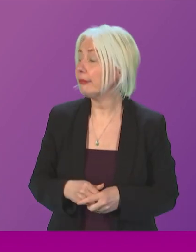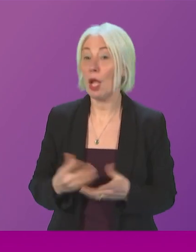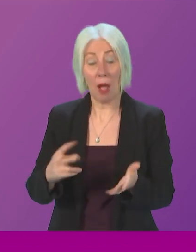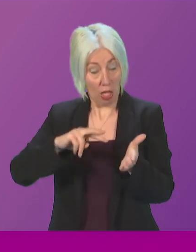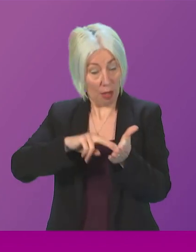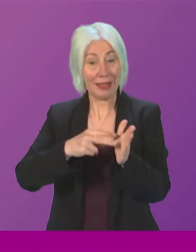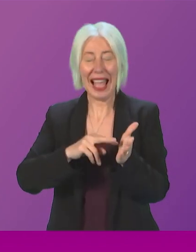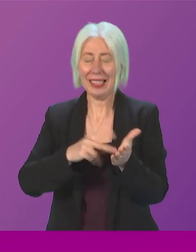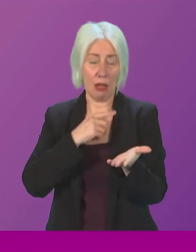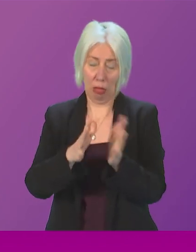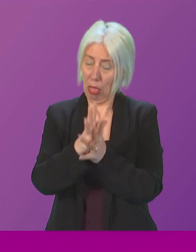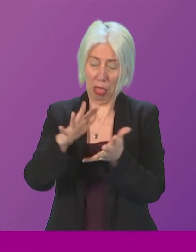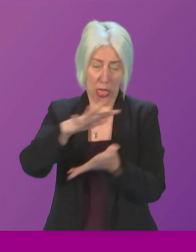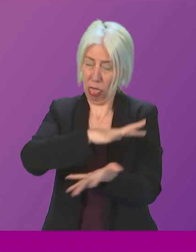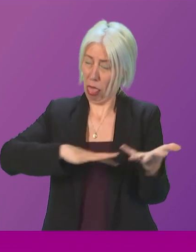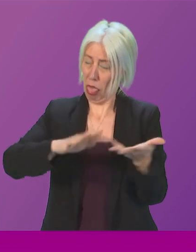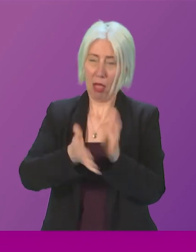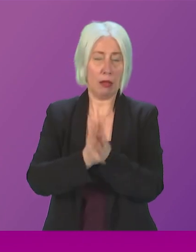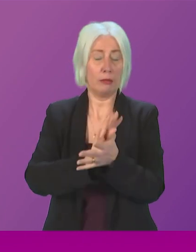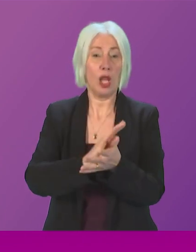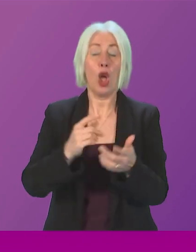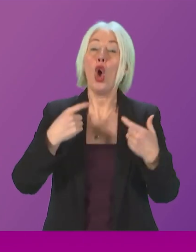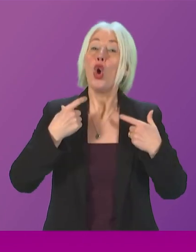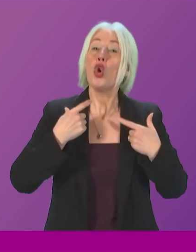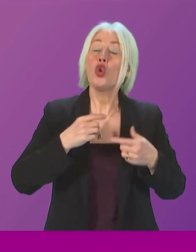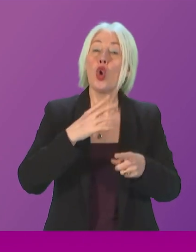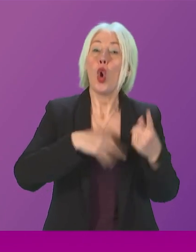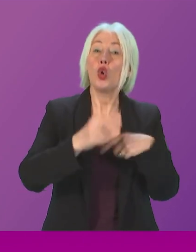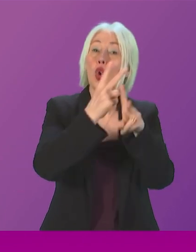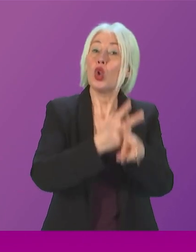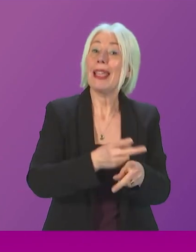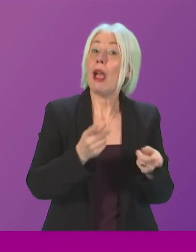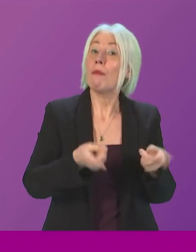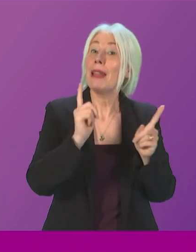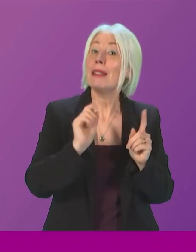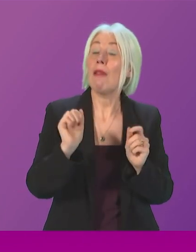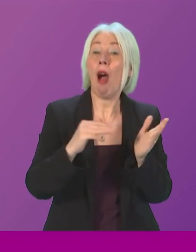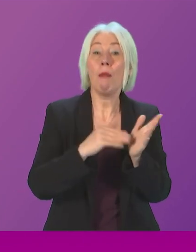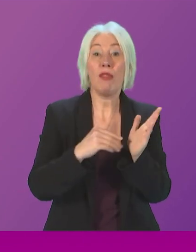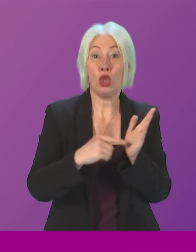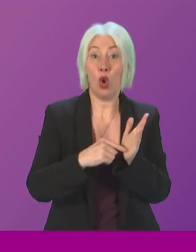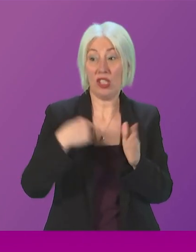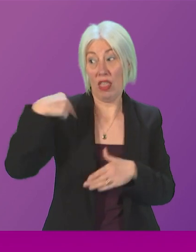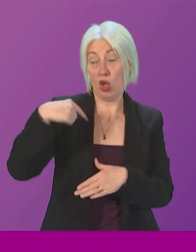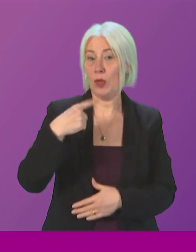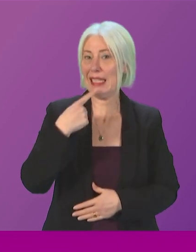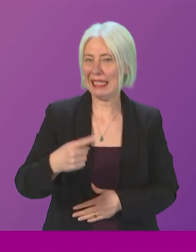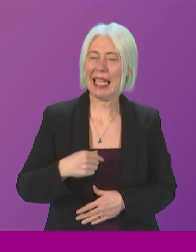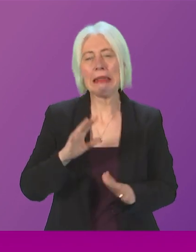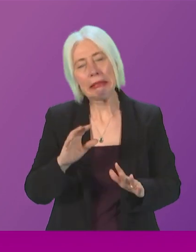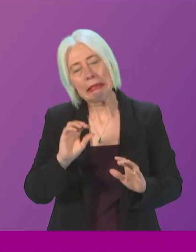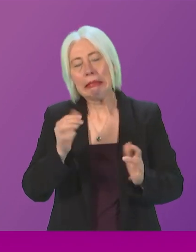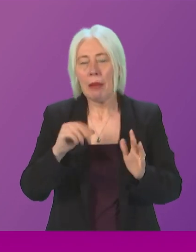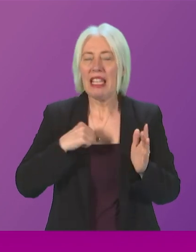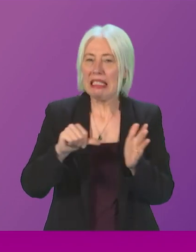are such a mess that his social care minister, Marie Todd, who sat in the chamber just now, said this this week. It's been a little bit